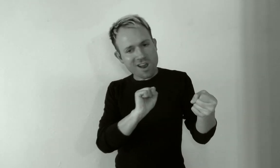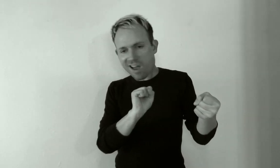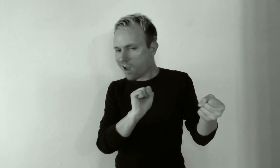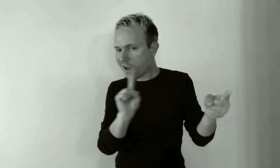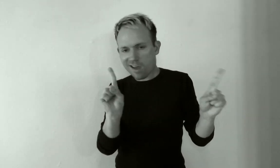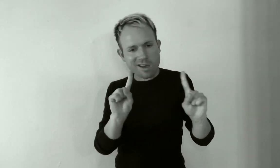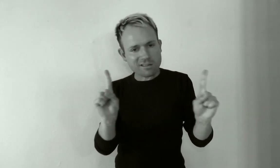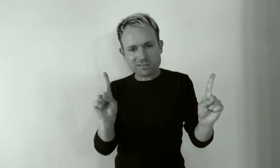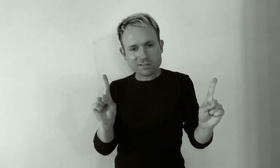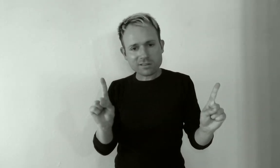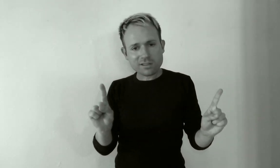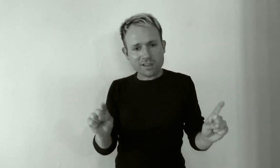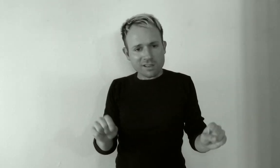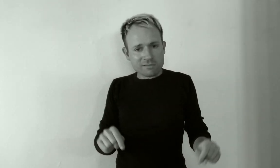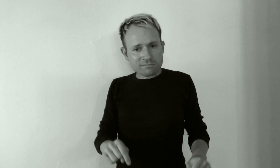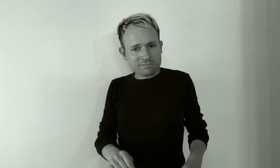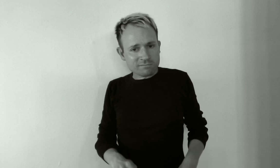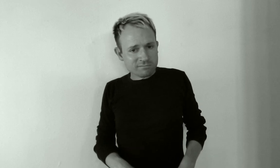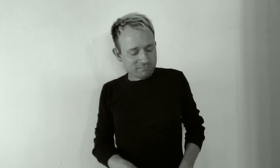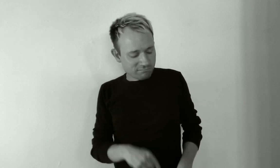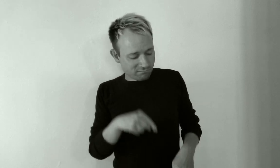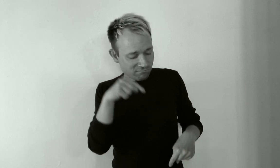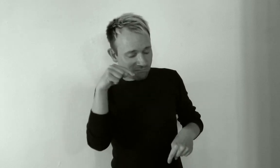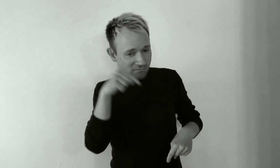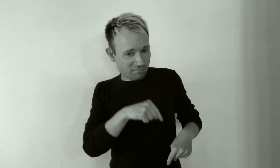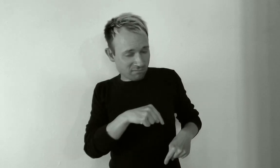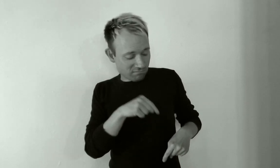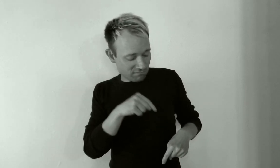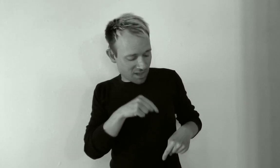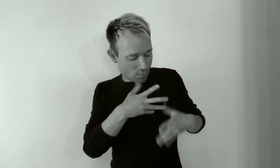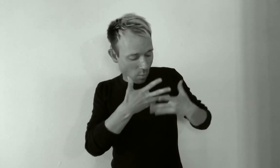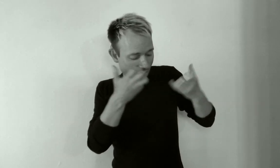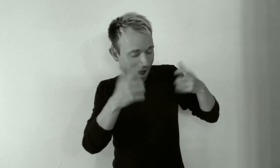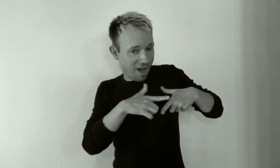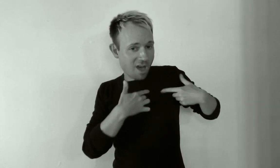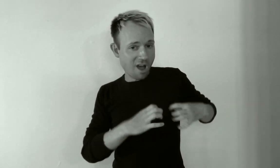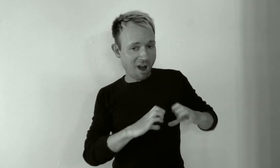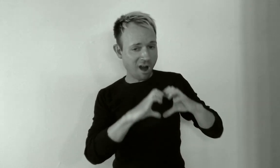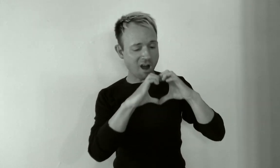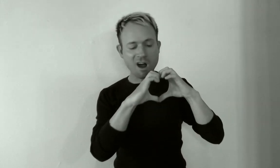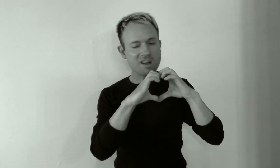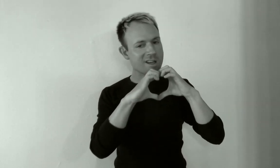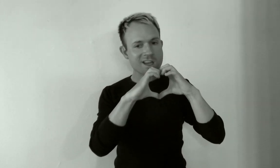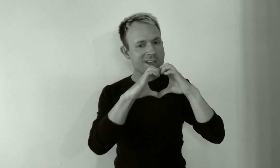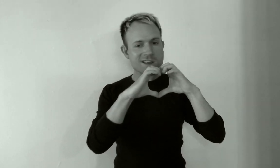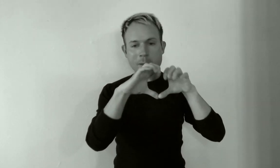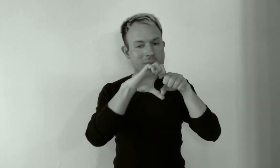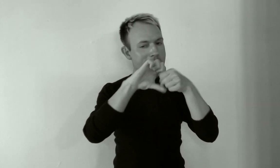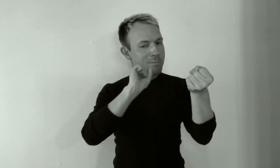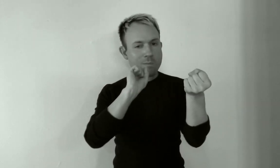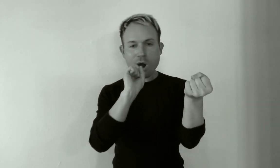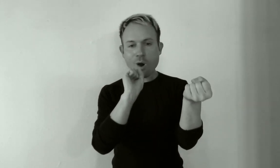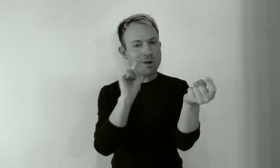This wild heart can't be broken